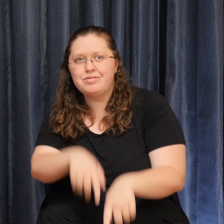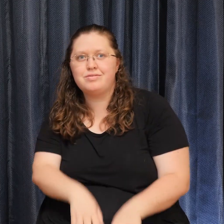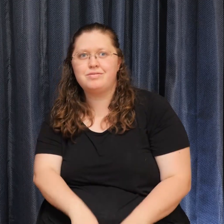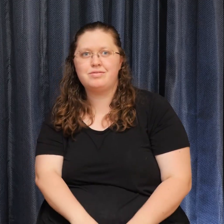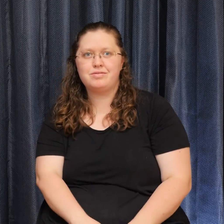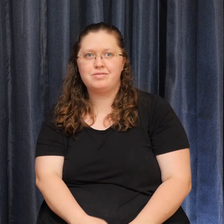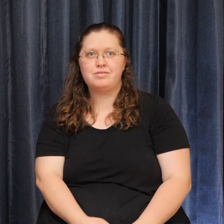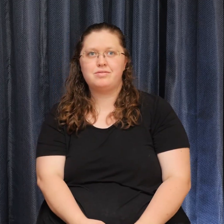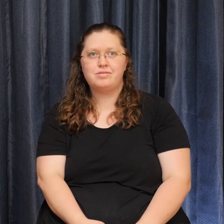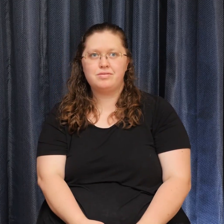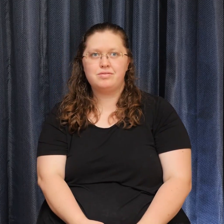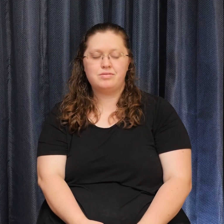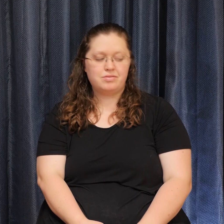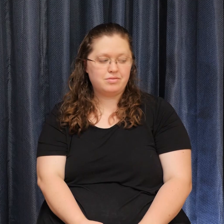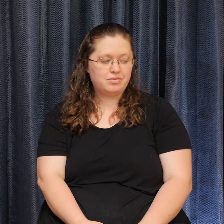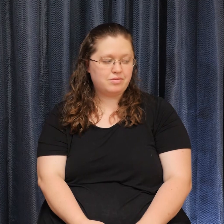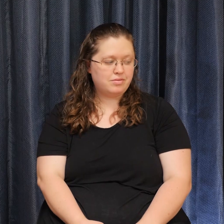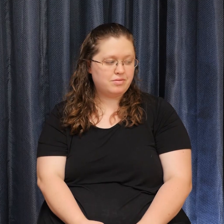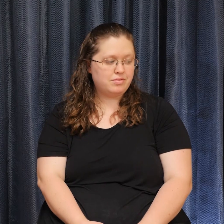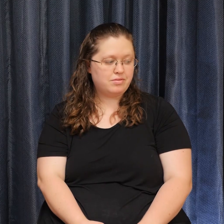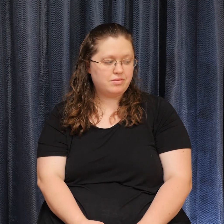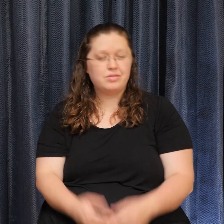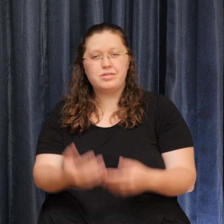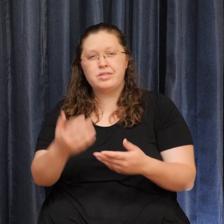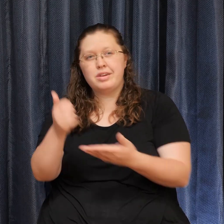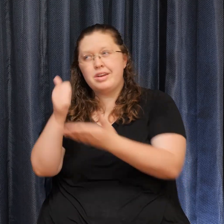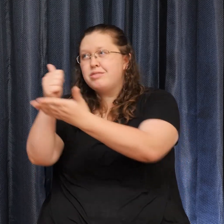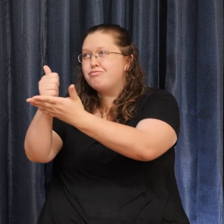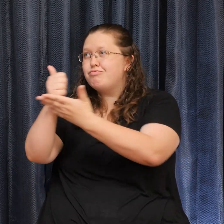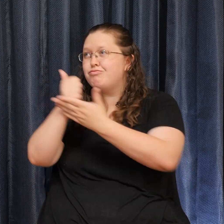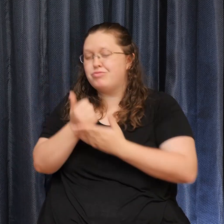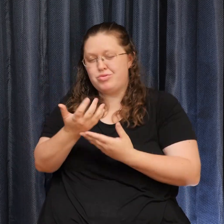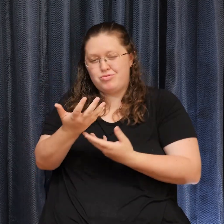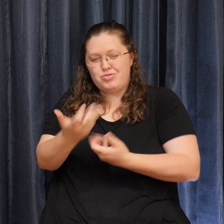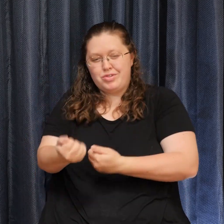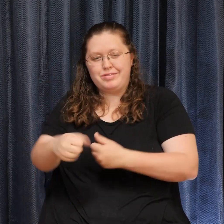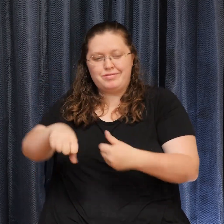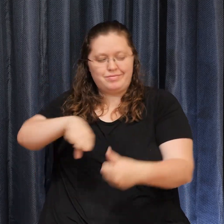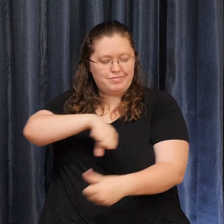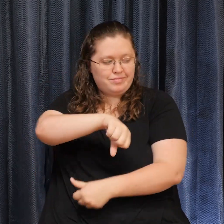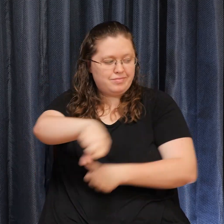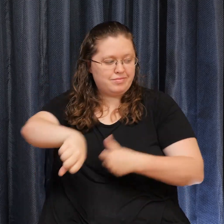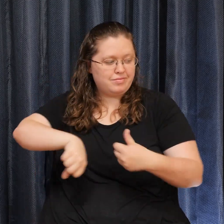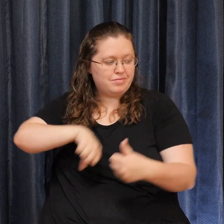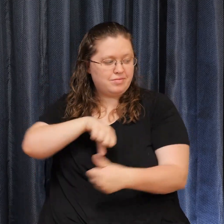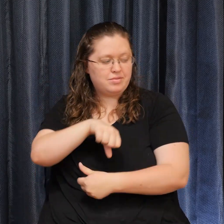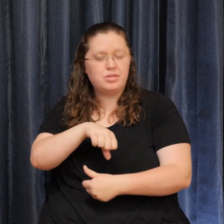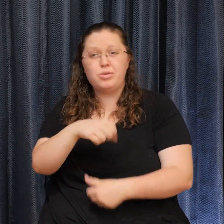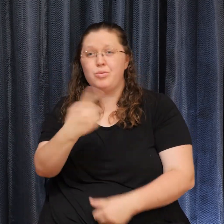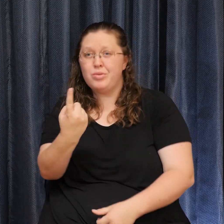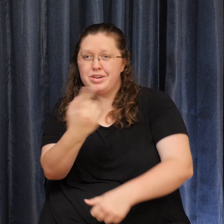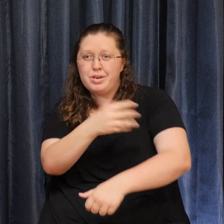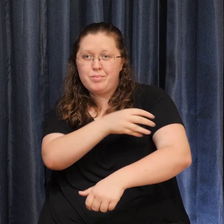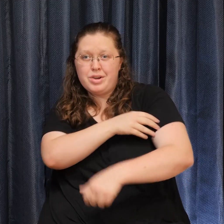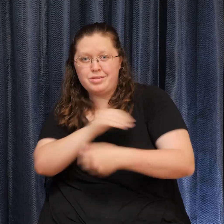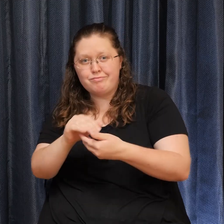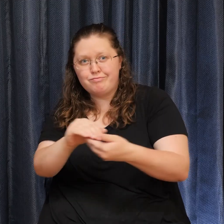Help us to trust in each other, one power in our sisters and brothers.